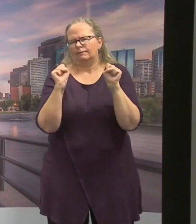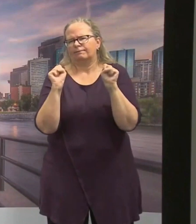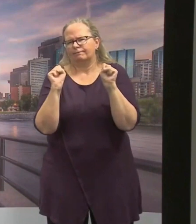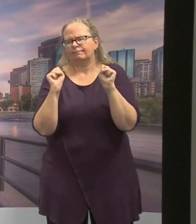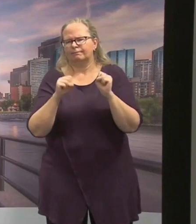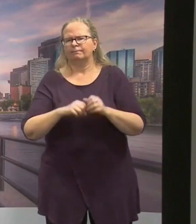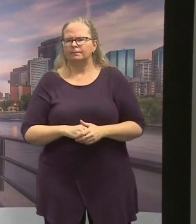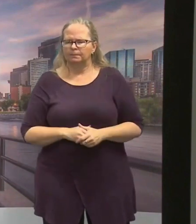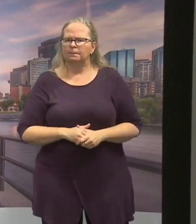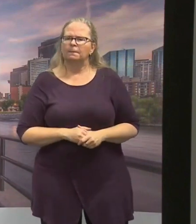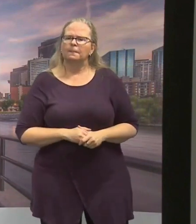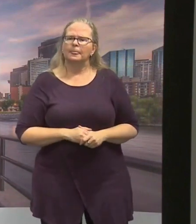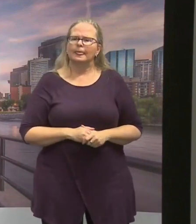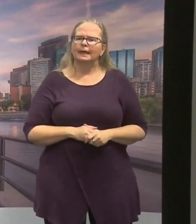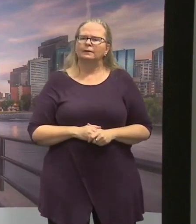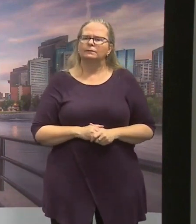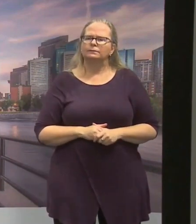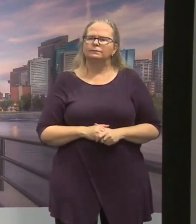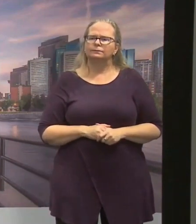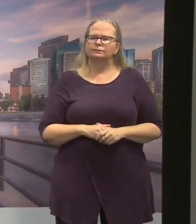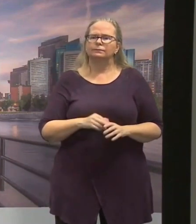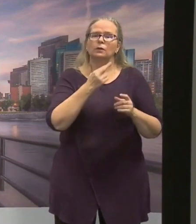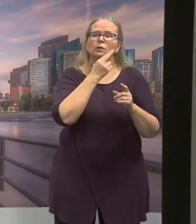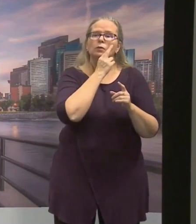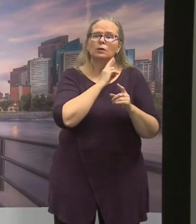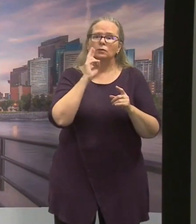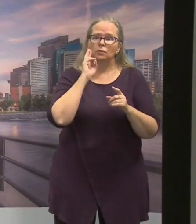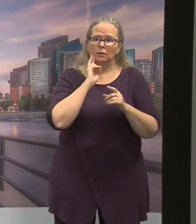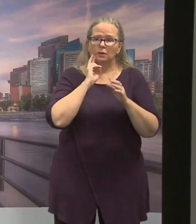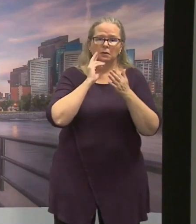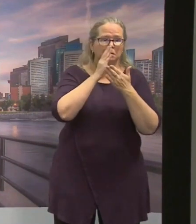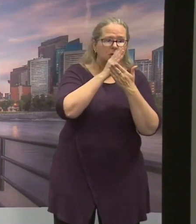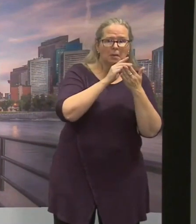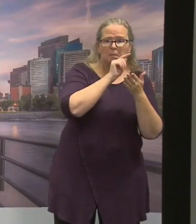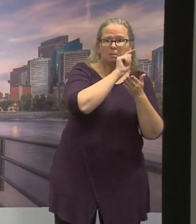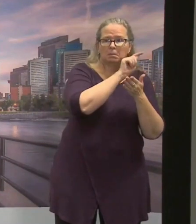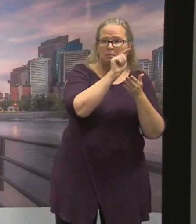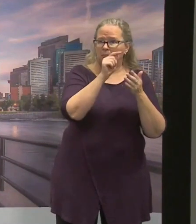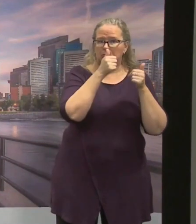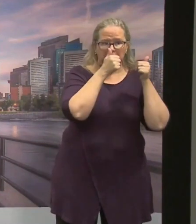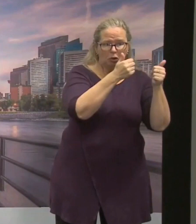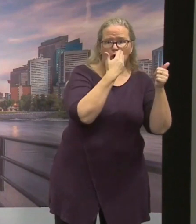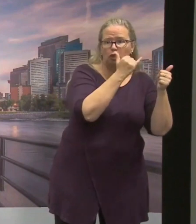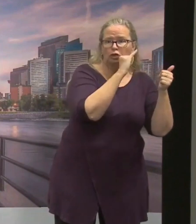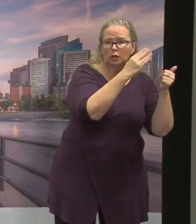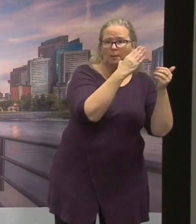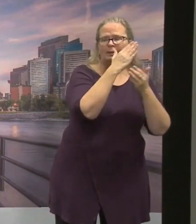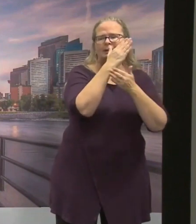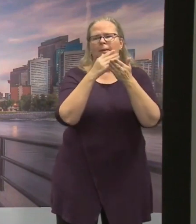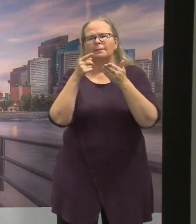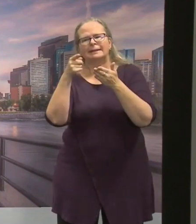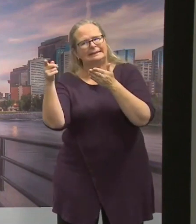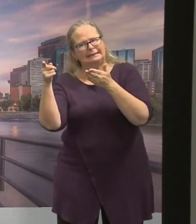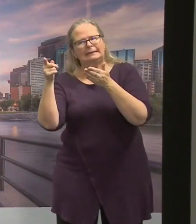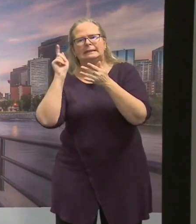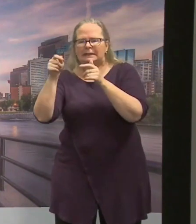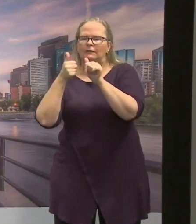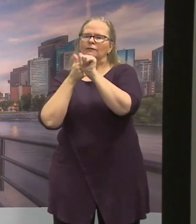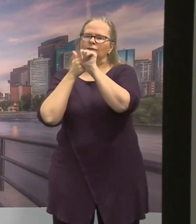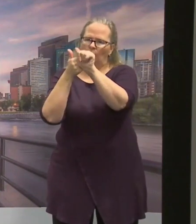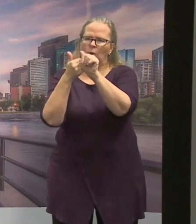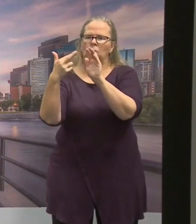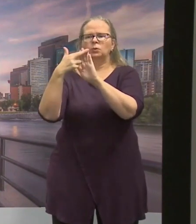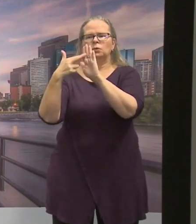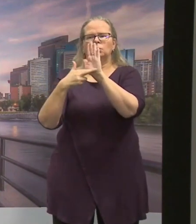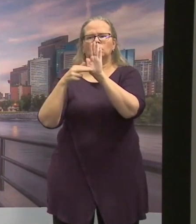Trust but verify. No, I want to say the restaurants have been doing great because they've been following these guidelines, and that's the critical thing, because it's